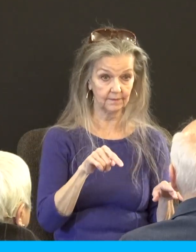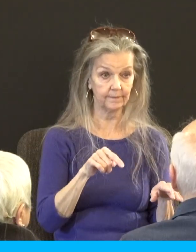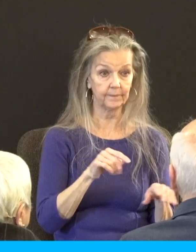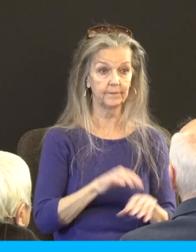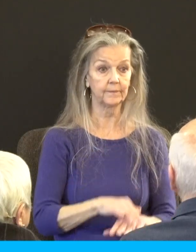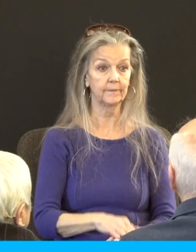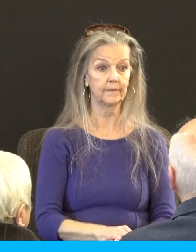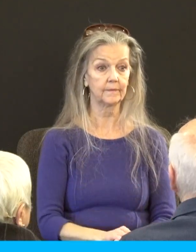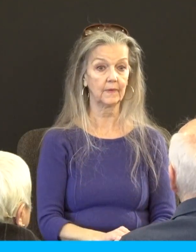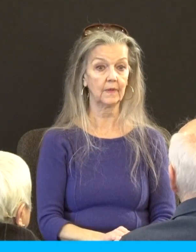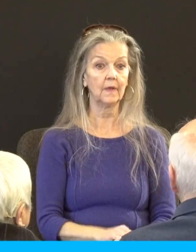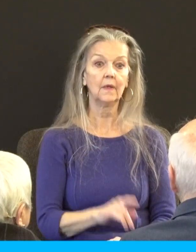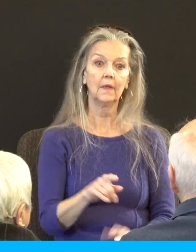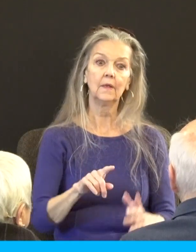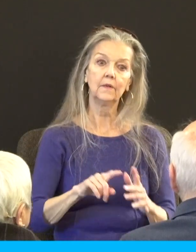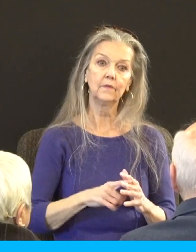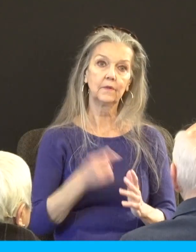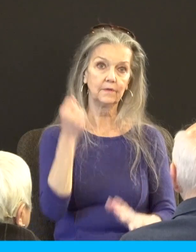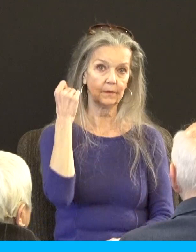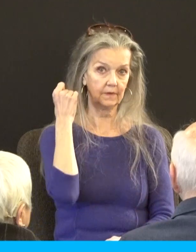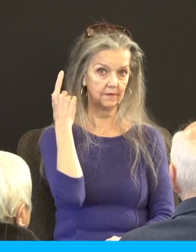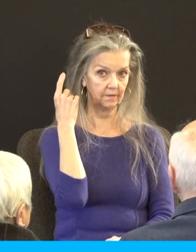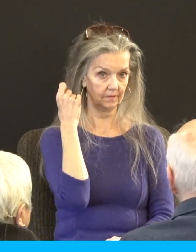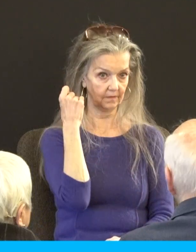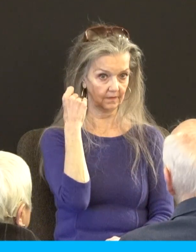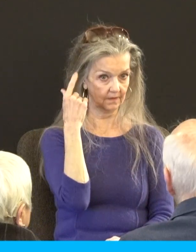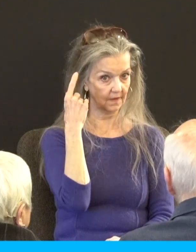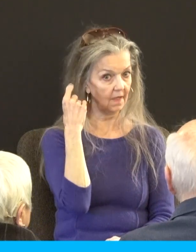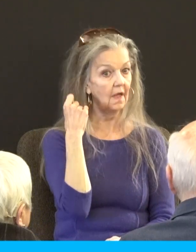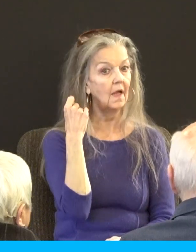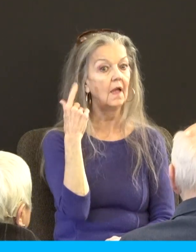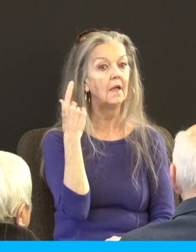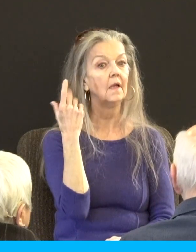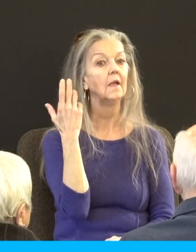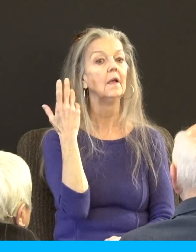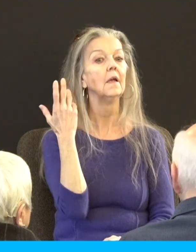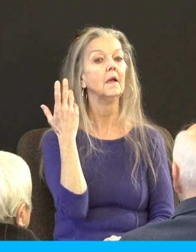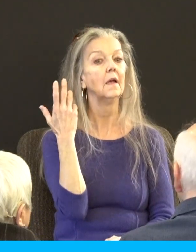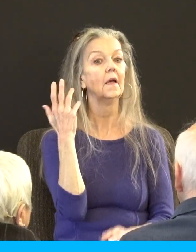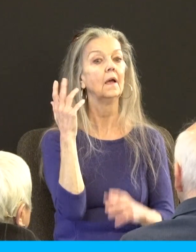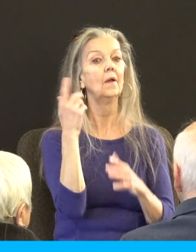you really begin to get quite the education about a father or a mother's heart.